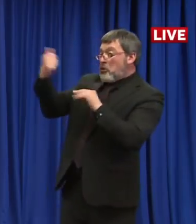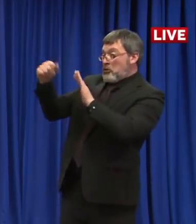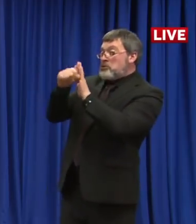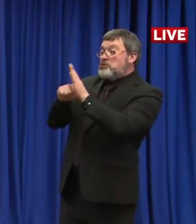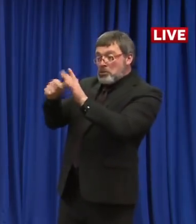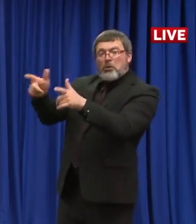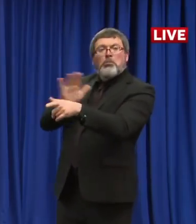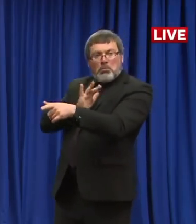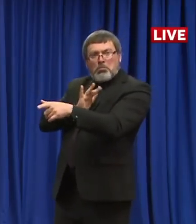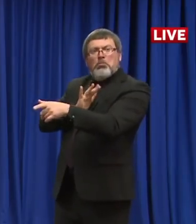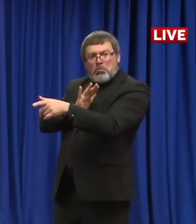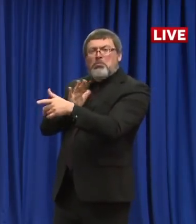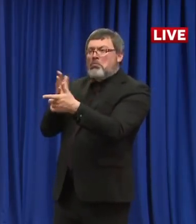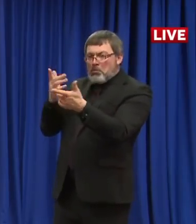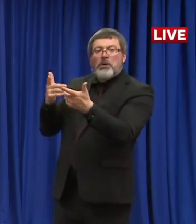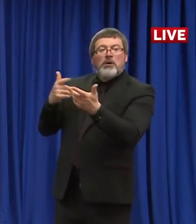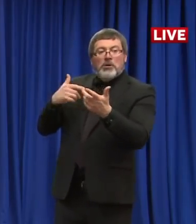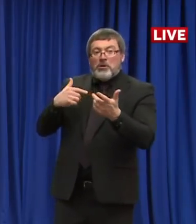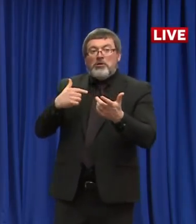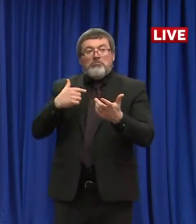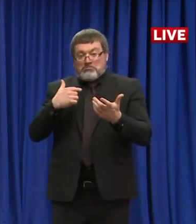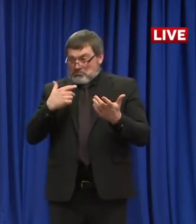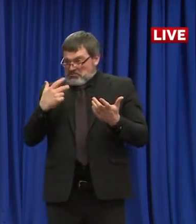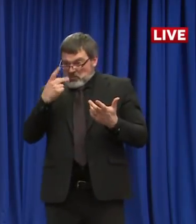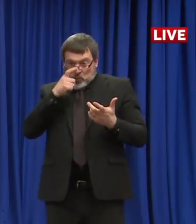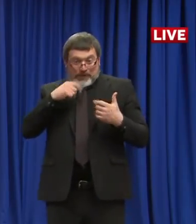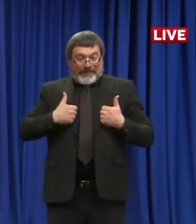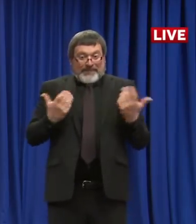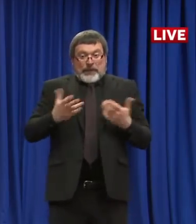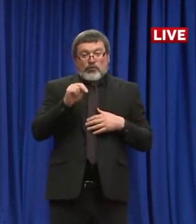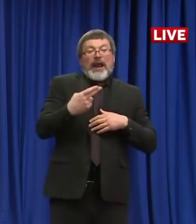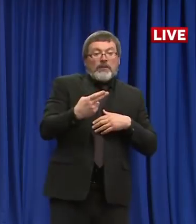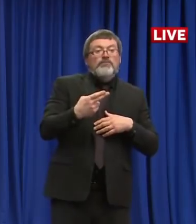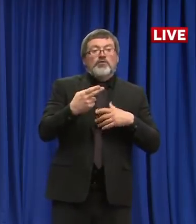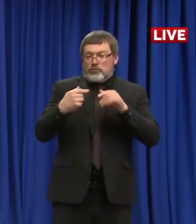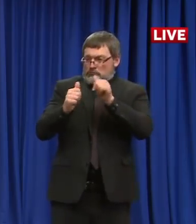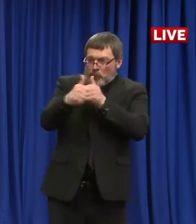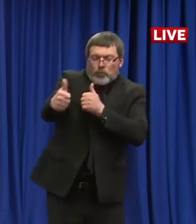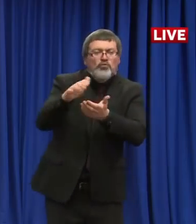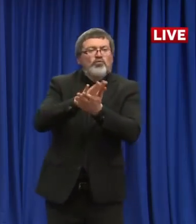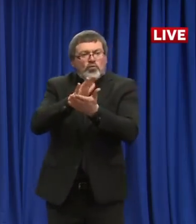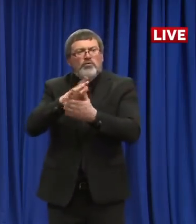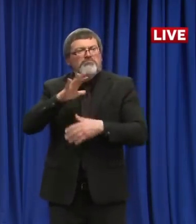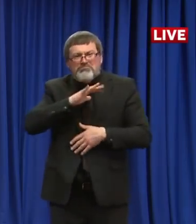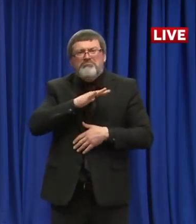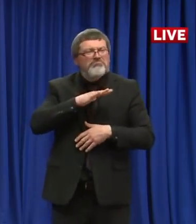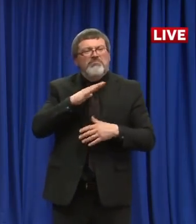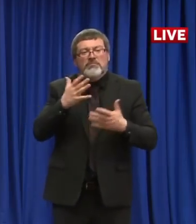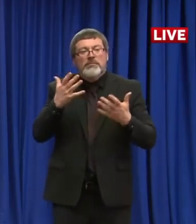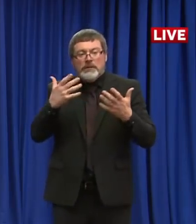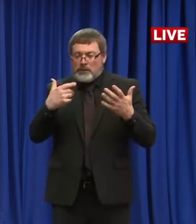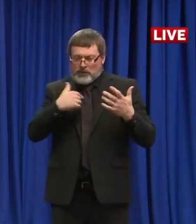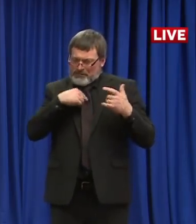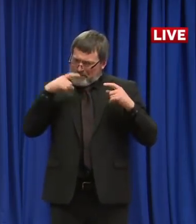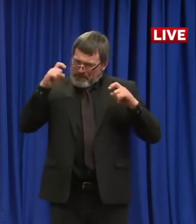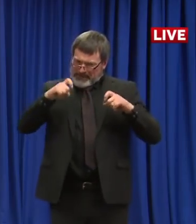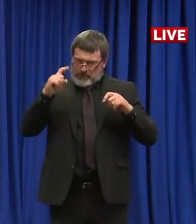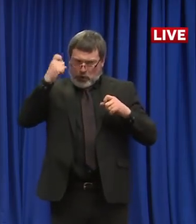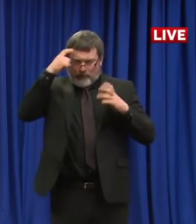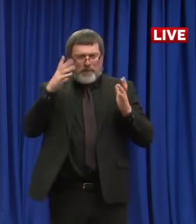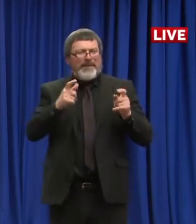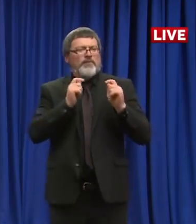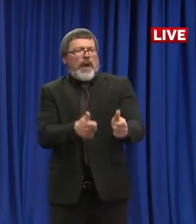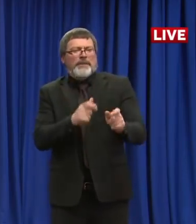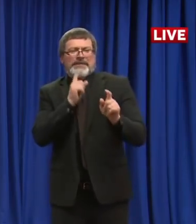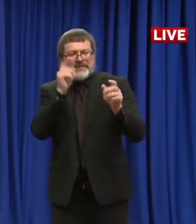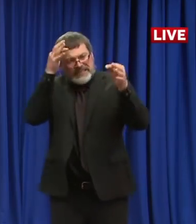taken that responsibility on very seriously. But it's also a testament to our ability to react quickly, to make tough decisions. And they're all tough. They are brutal